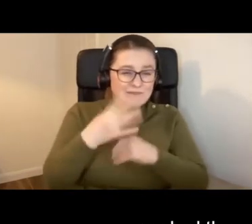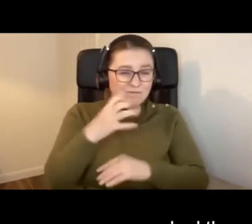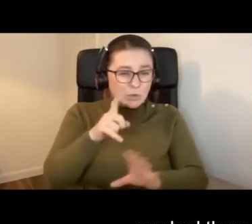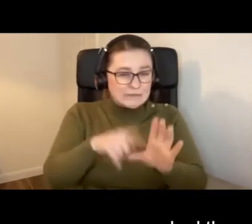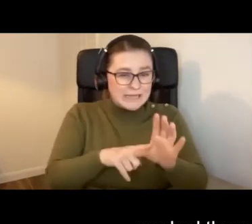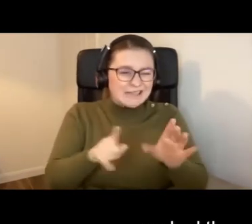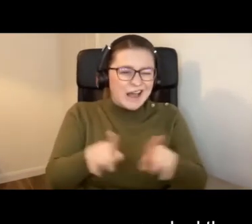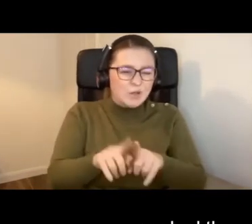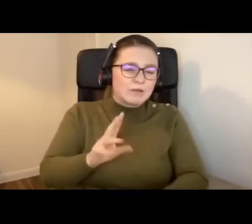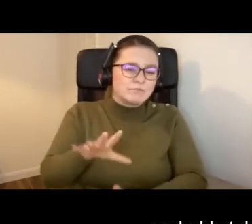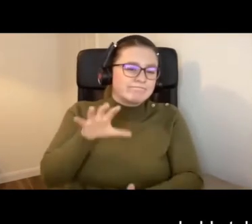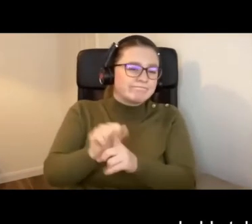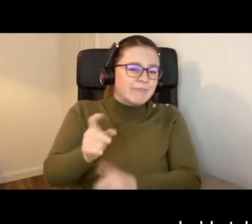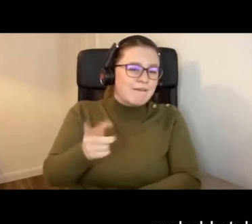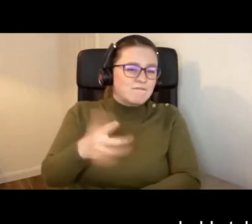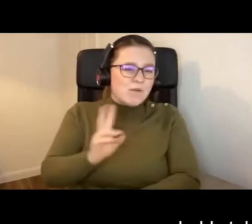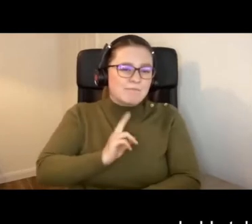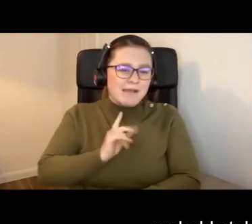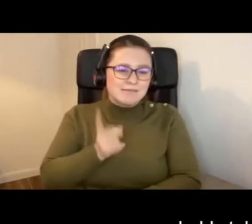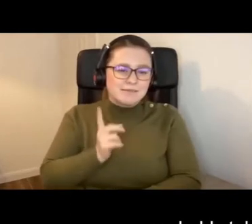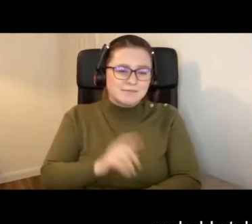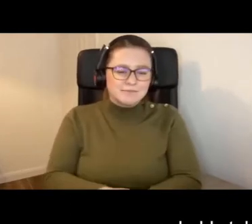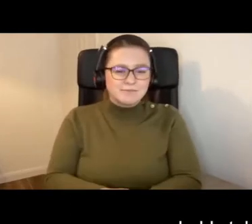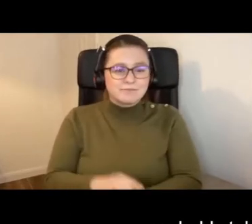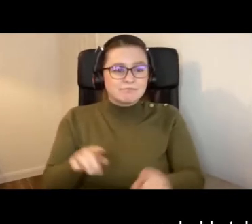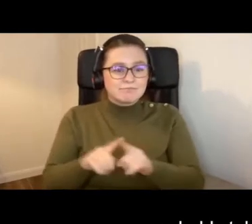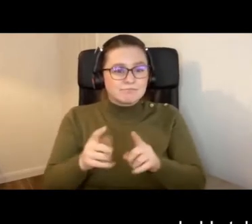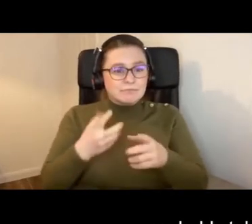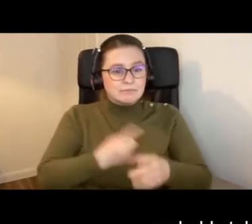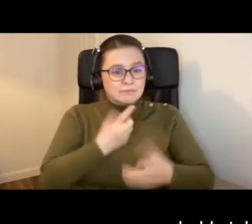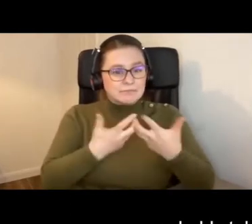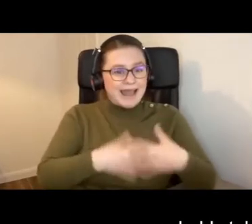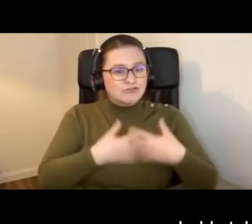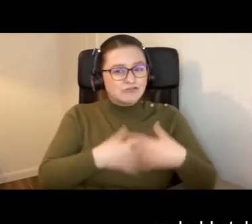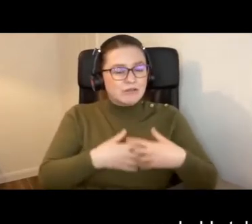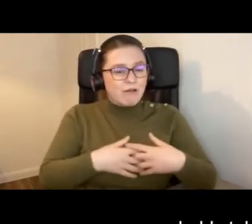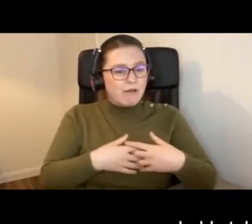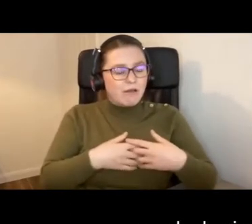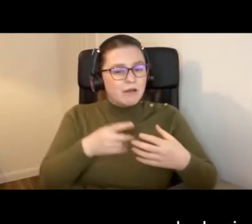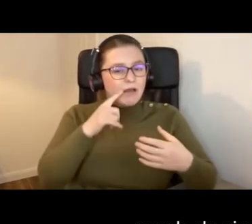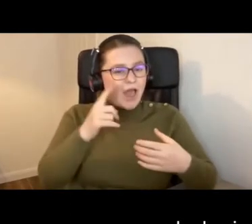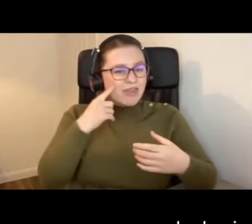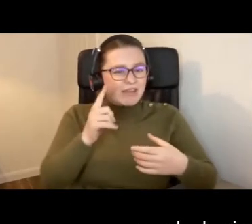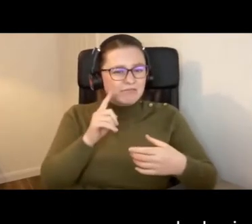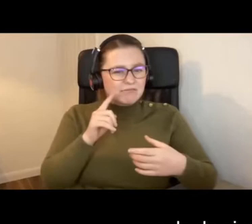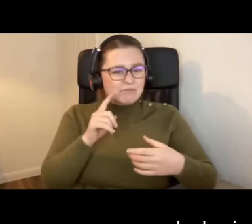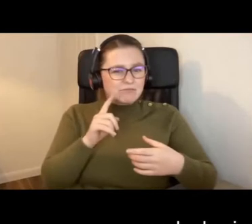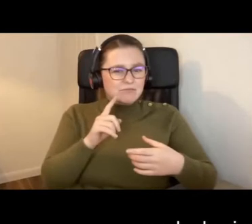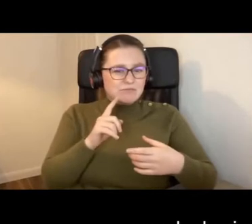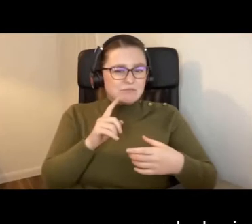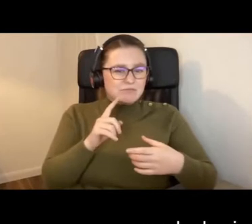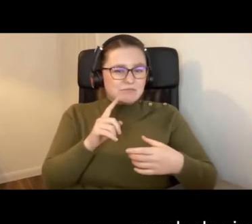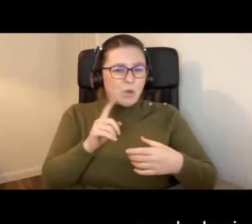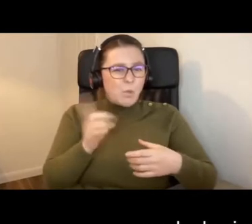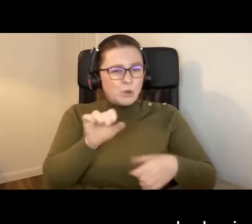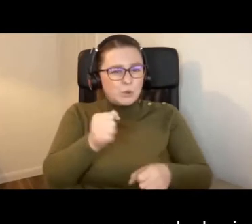as my voice probably told you. I'm an engineer because I think that actually what people do gives you a clue